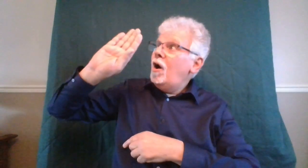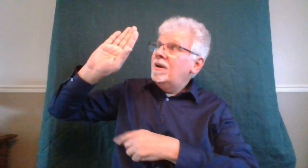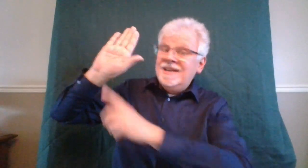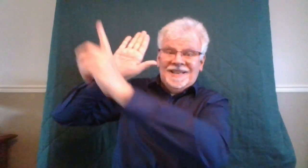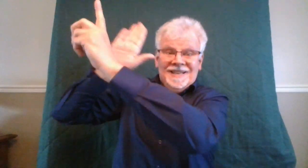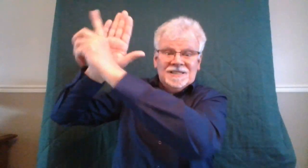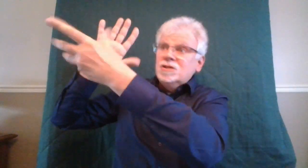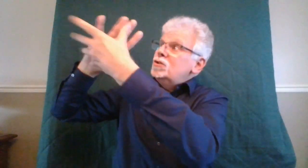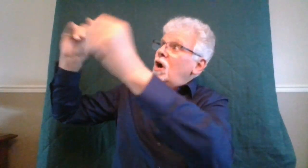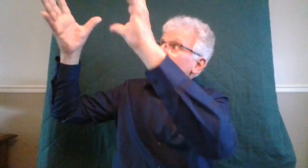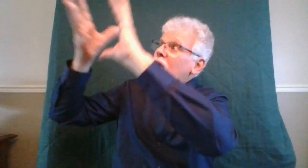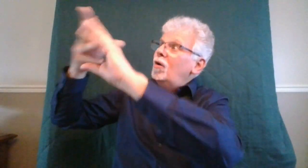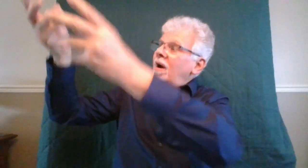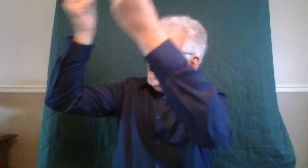The Word of the Lord.